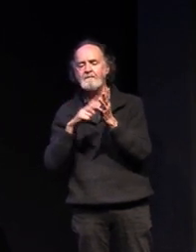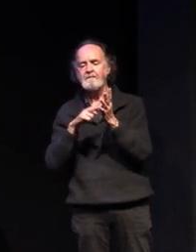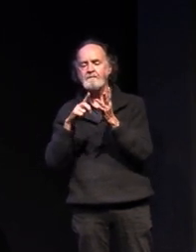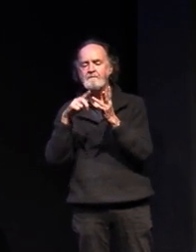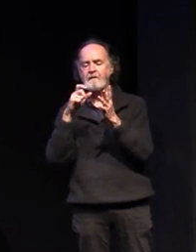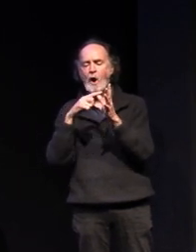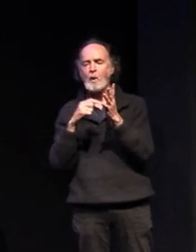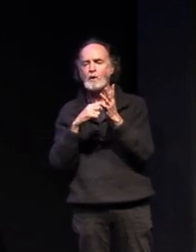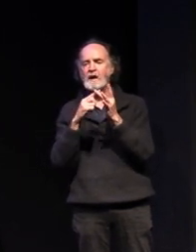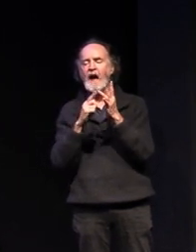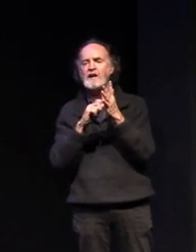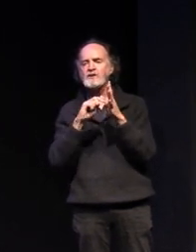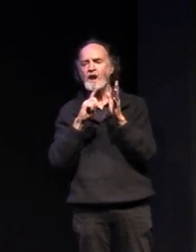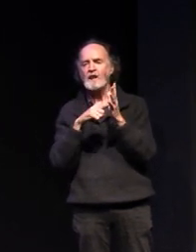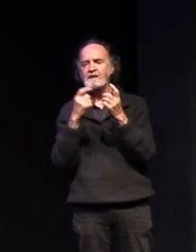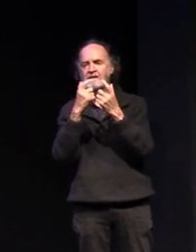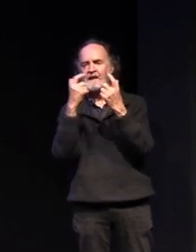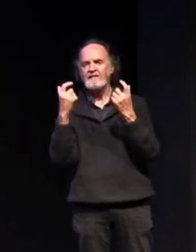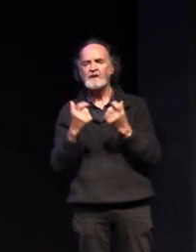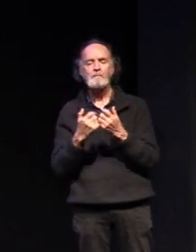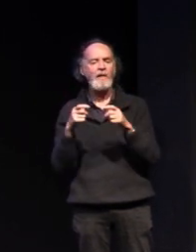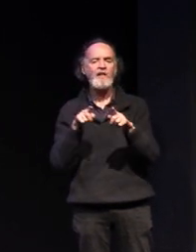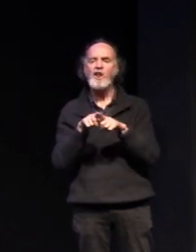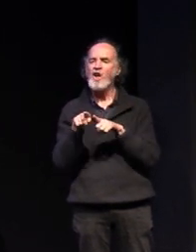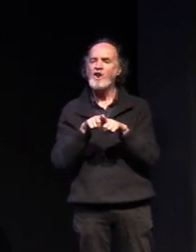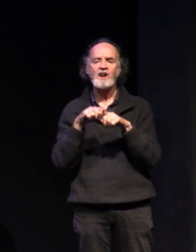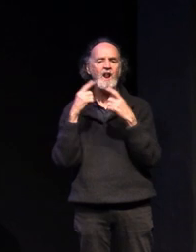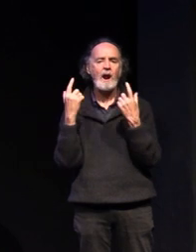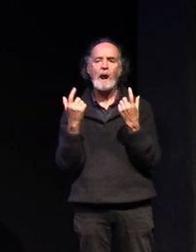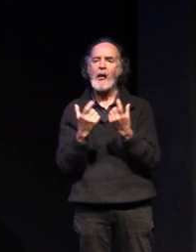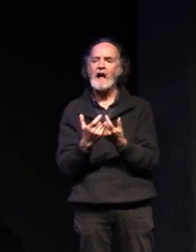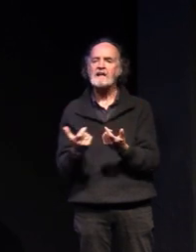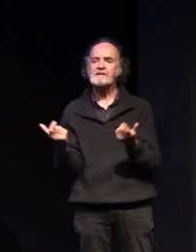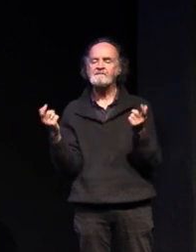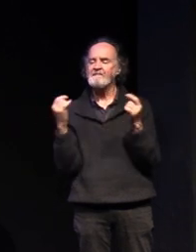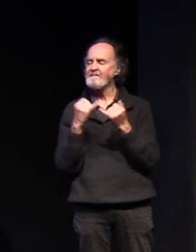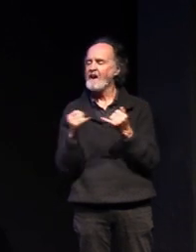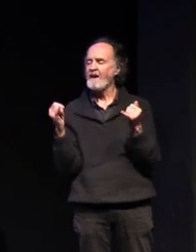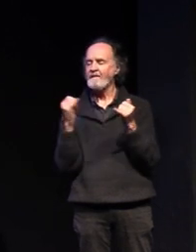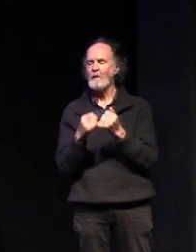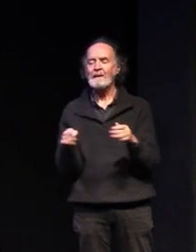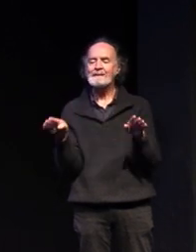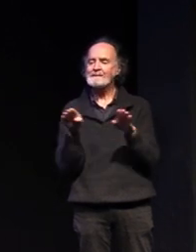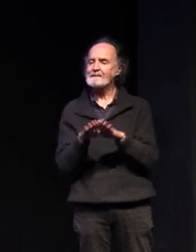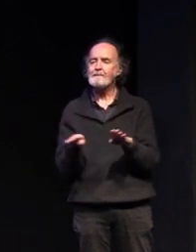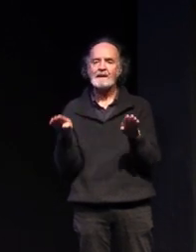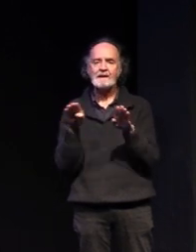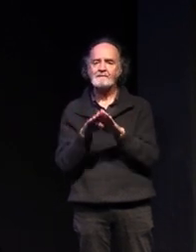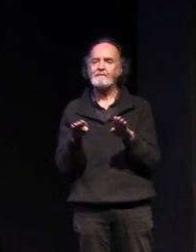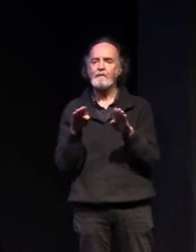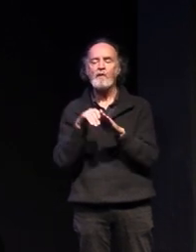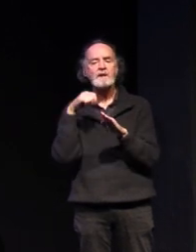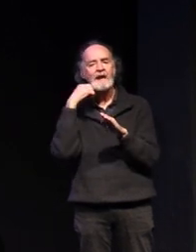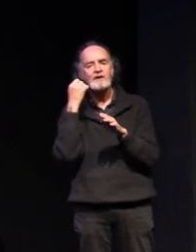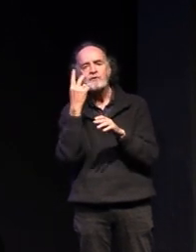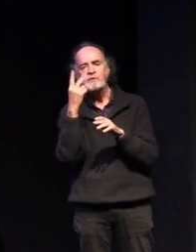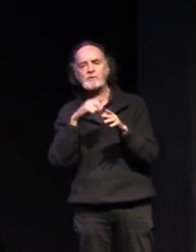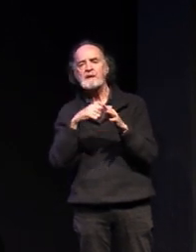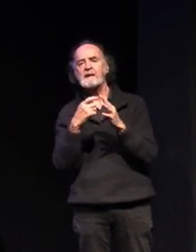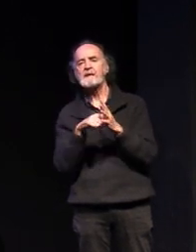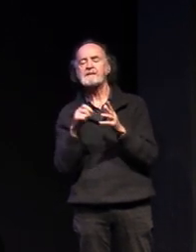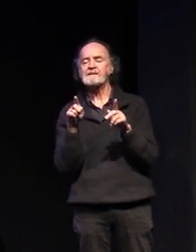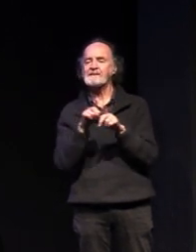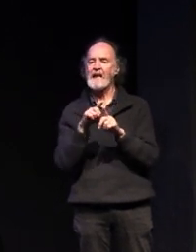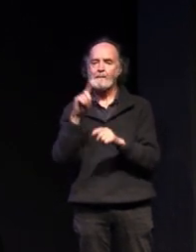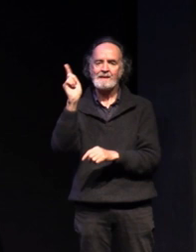but the learning experience the classroom experience will be very similar for our students over the next two years as it is